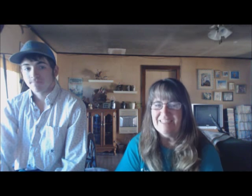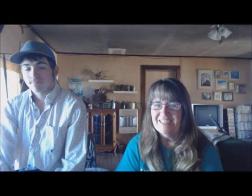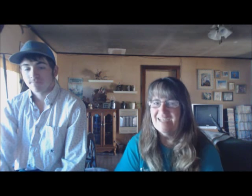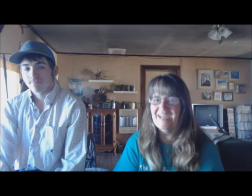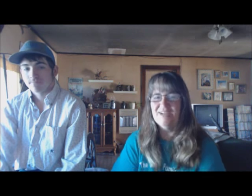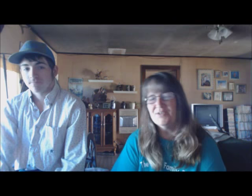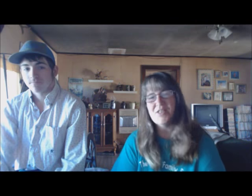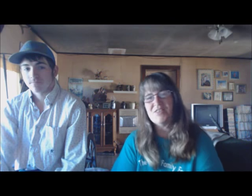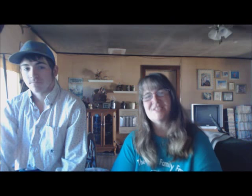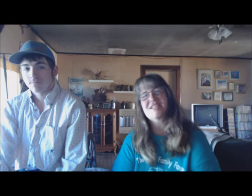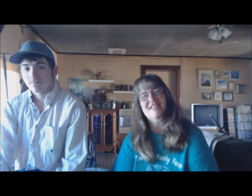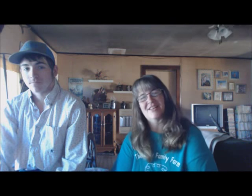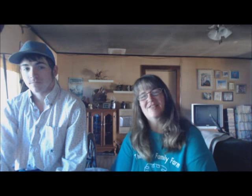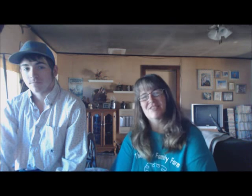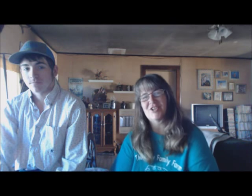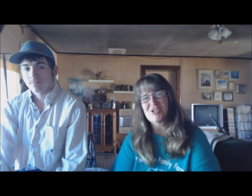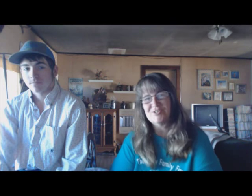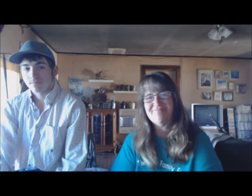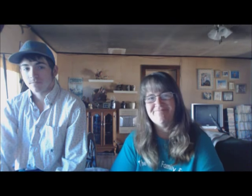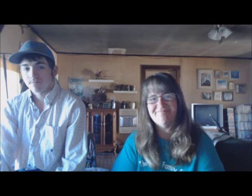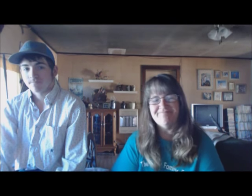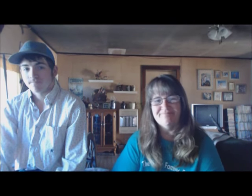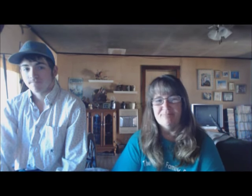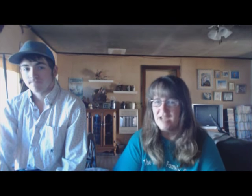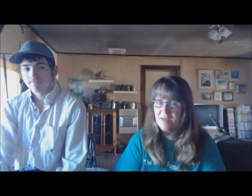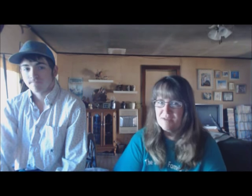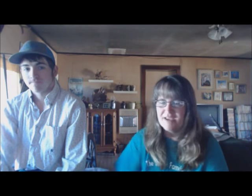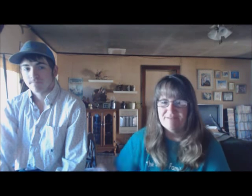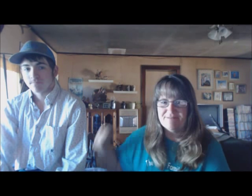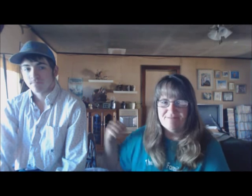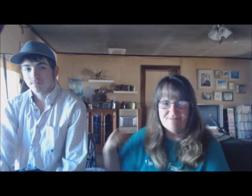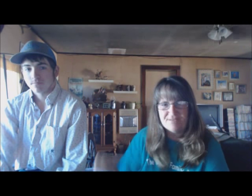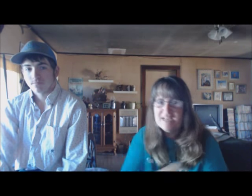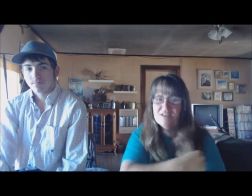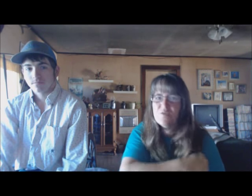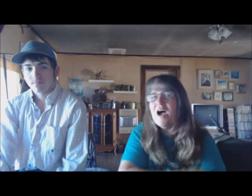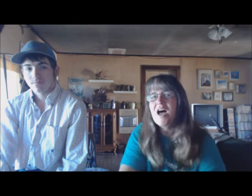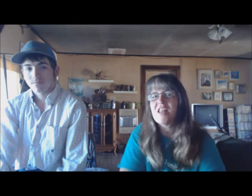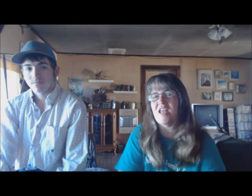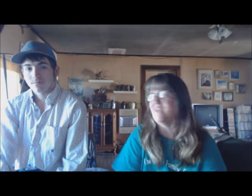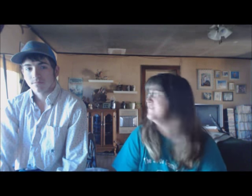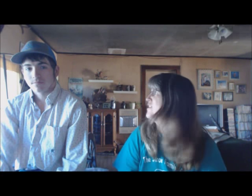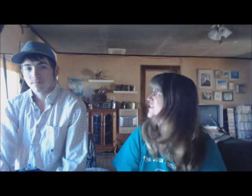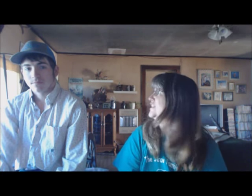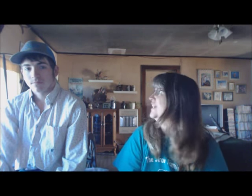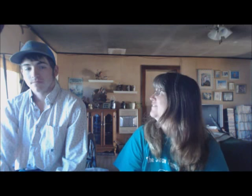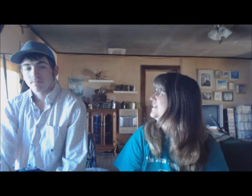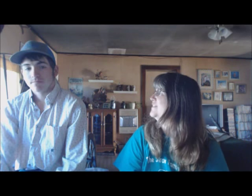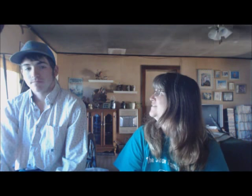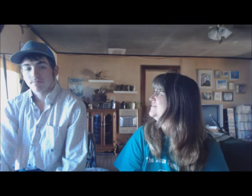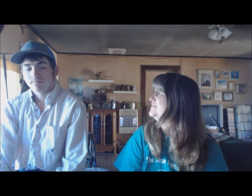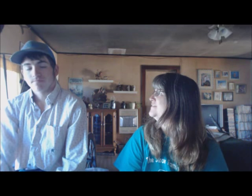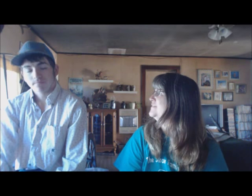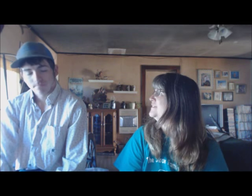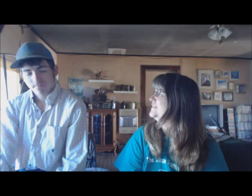So, I don't know if there's anything left in the garden. but I've been feeding the wildlife real good, haven't I? Mm-hmm.